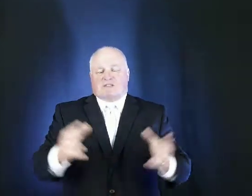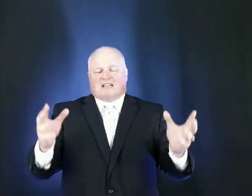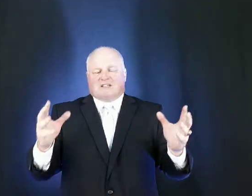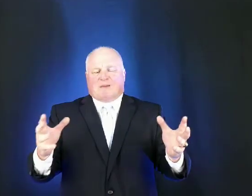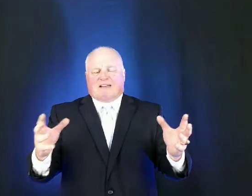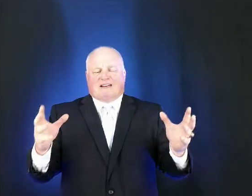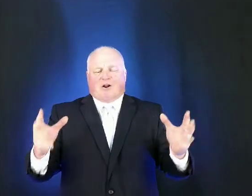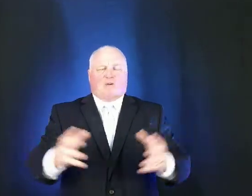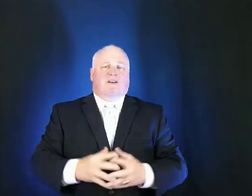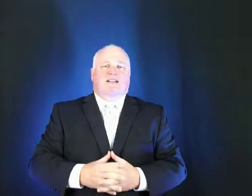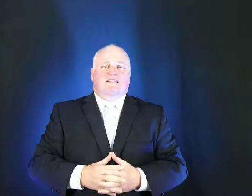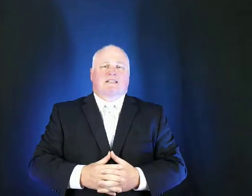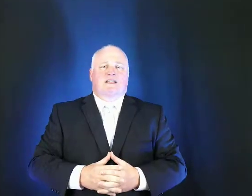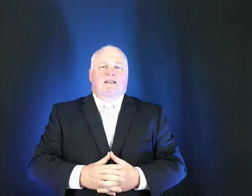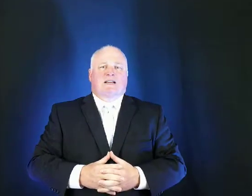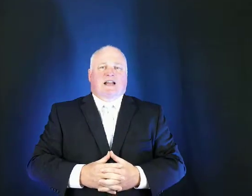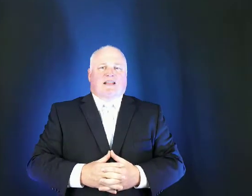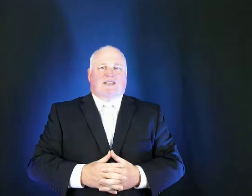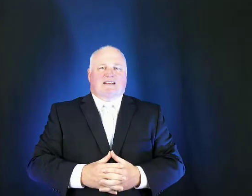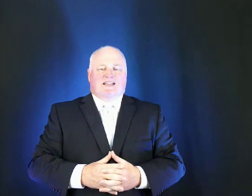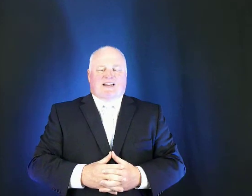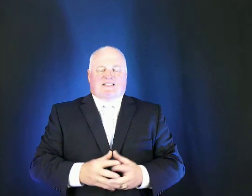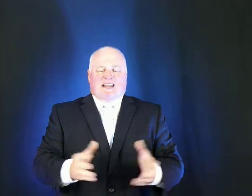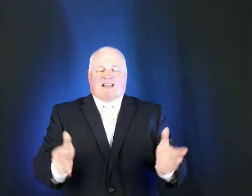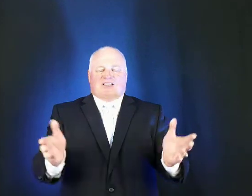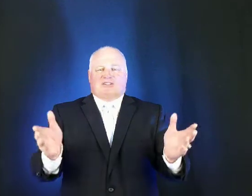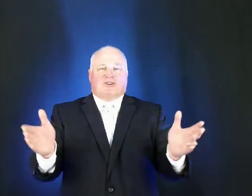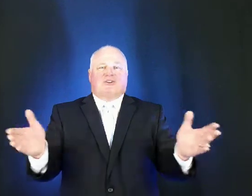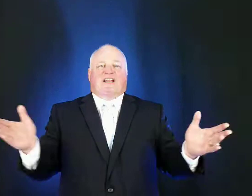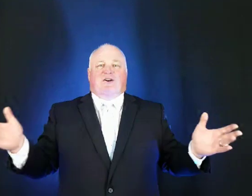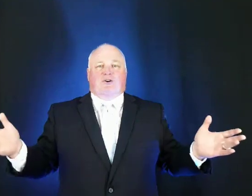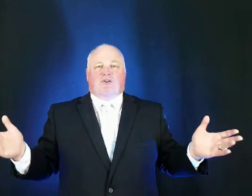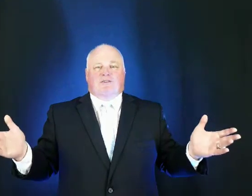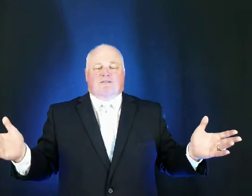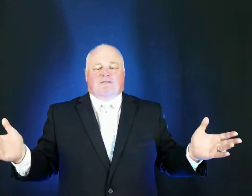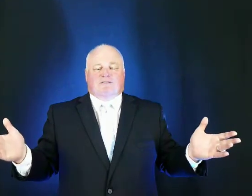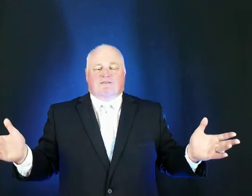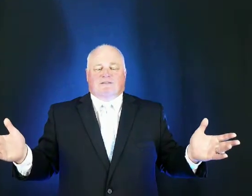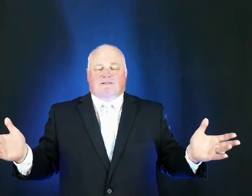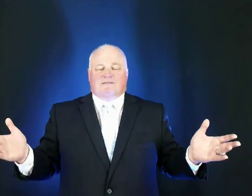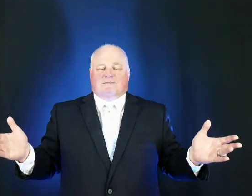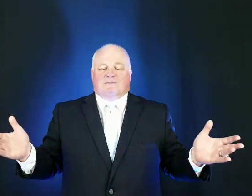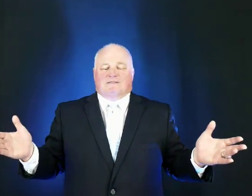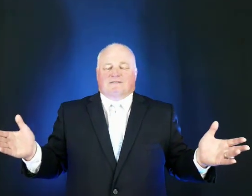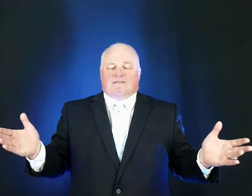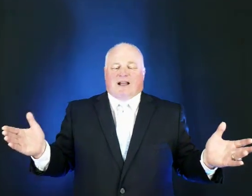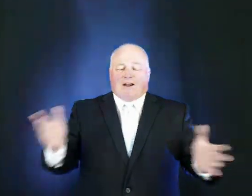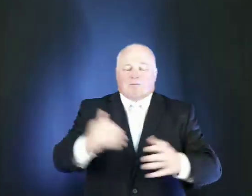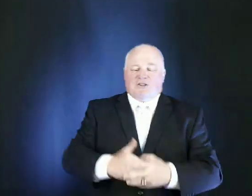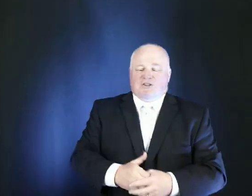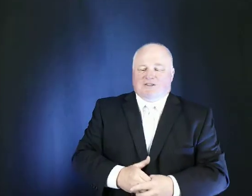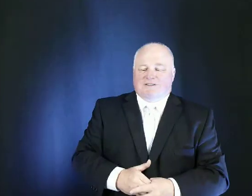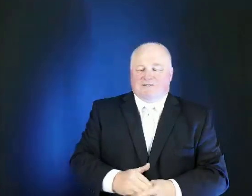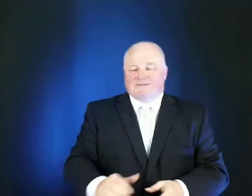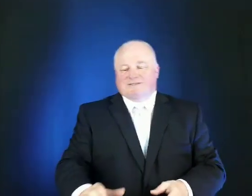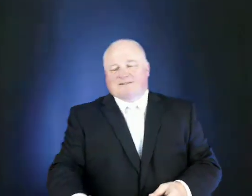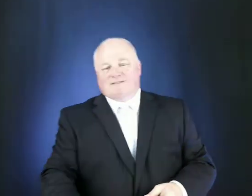suspecting earthlings and they say take us to your leader our mission our